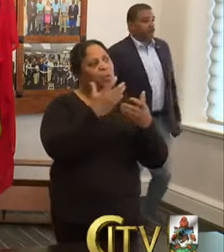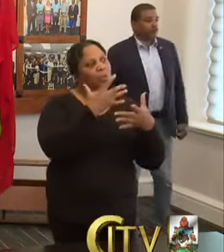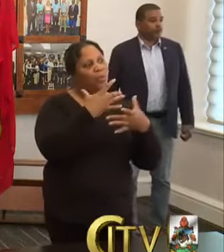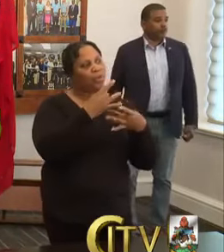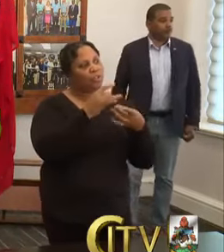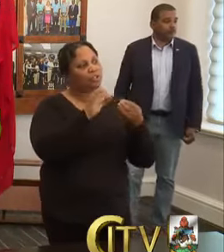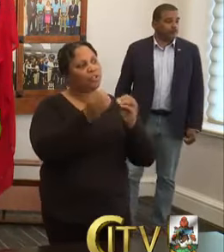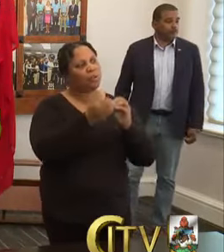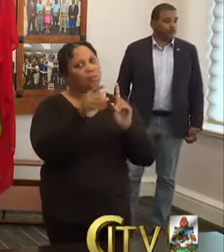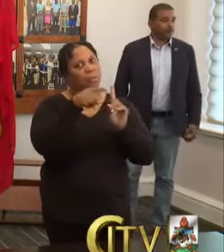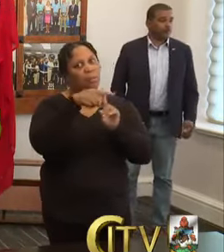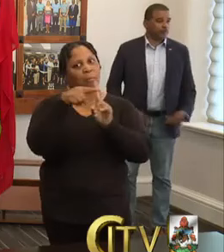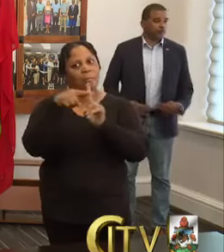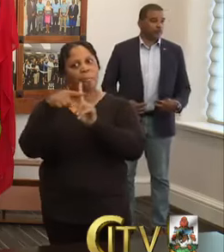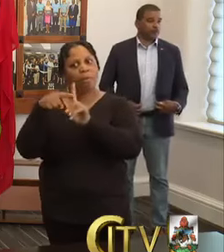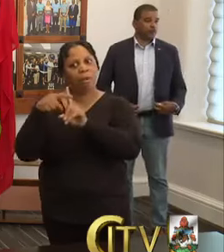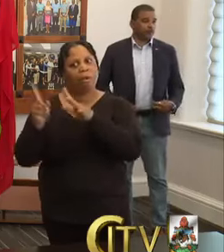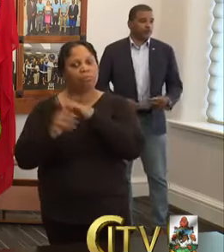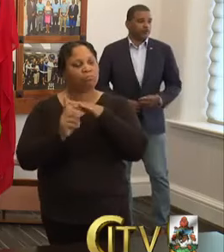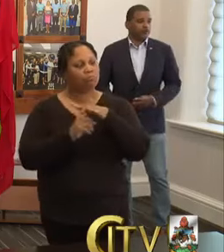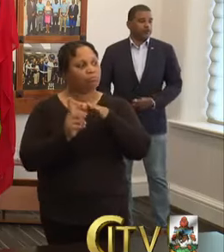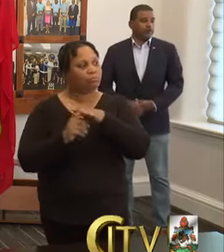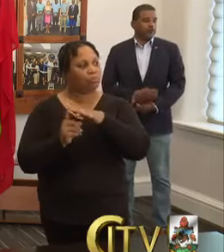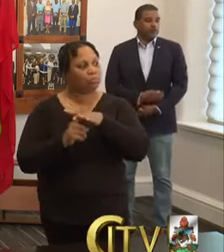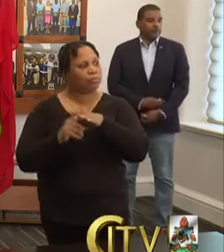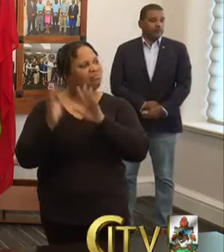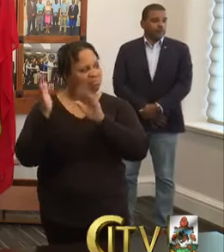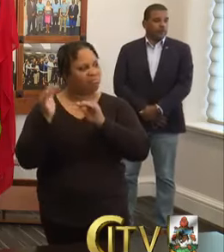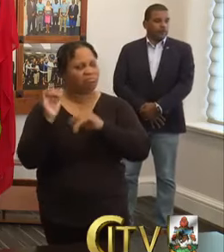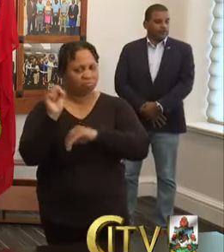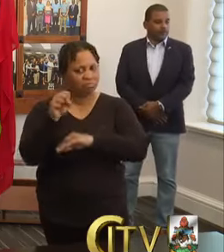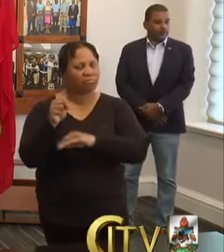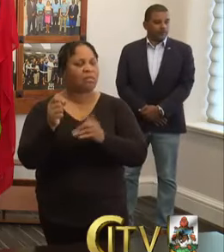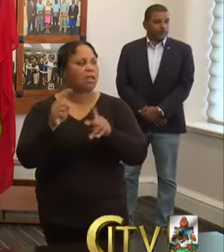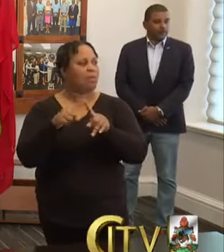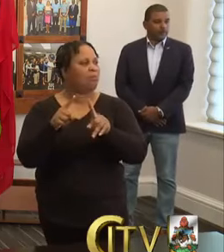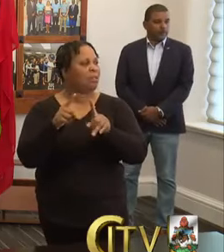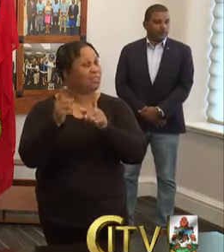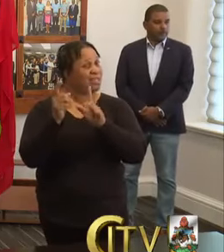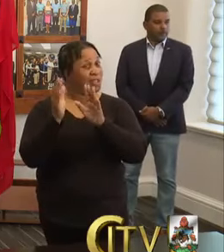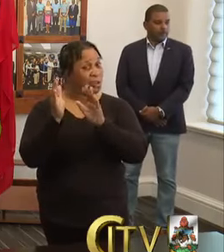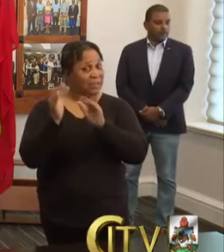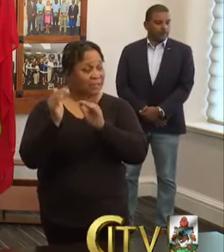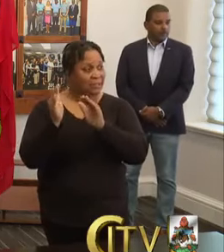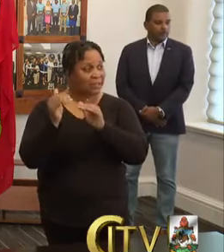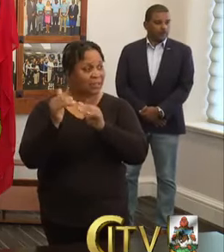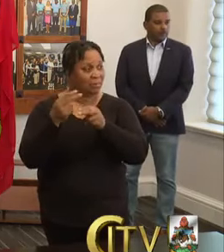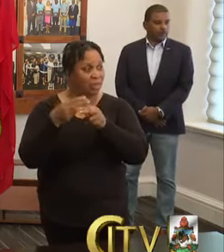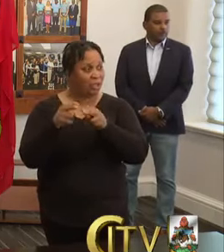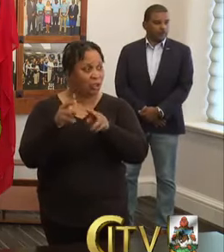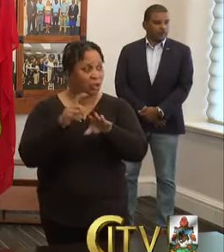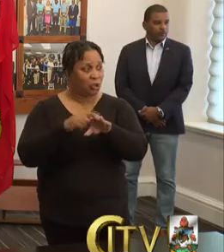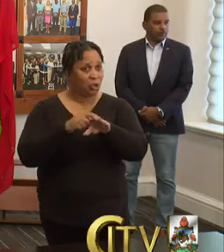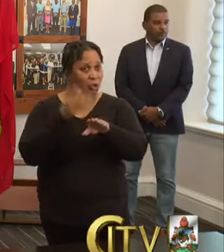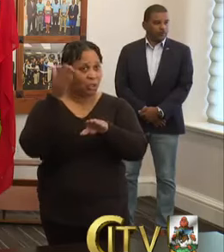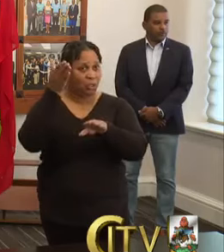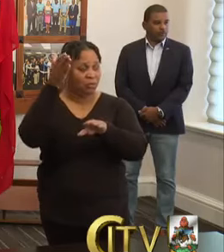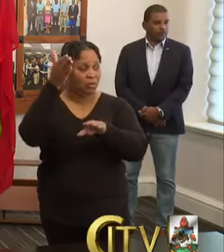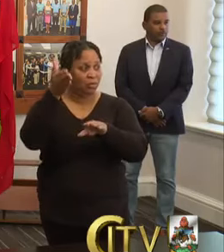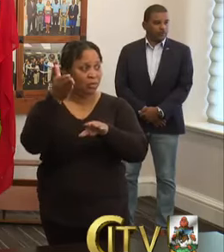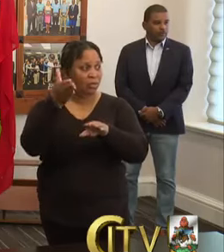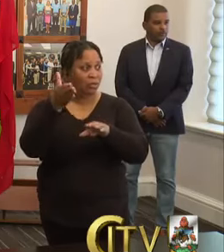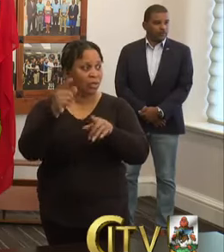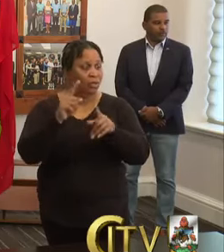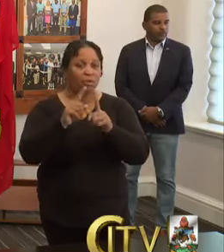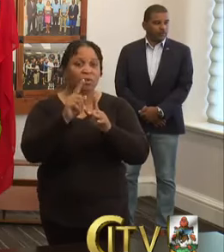positive cases, which, um, has been expected, um, do you anticipate in the short term any move towards a 24